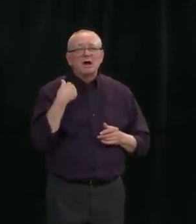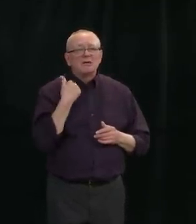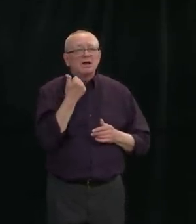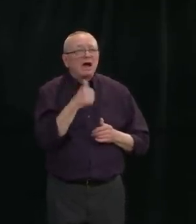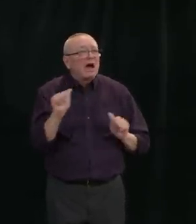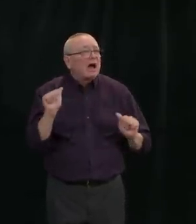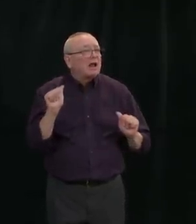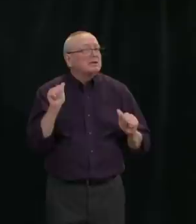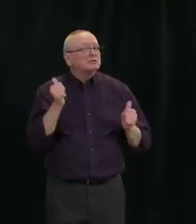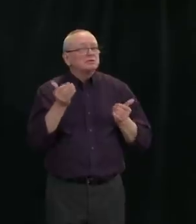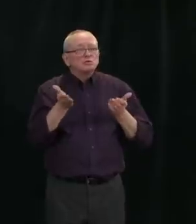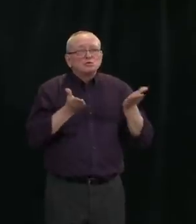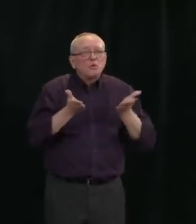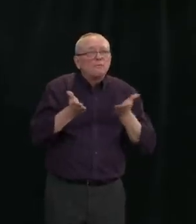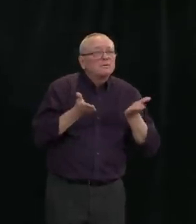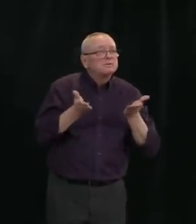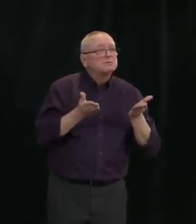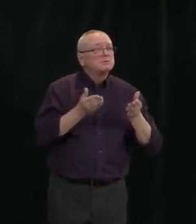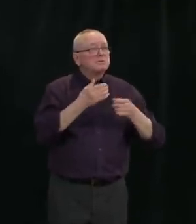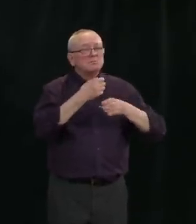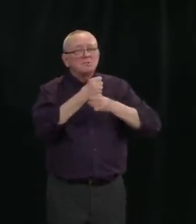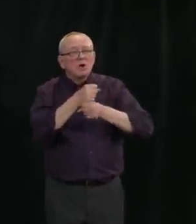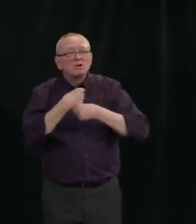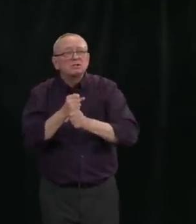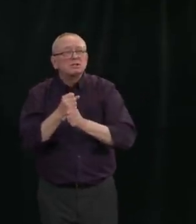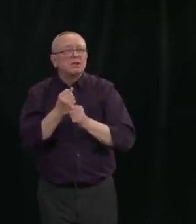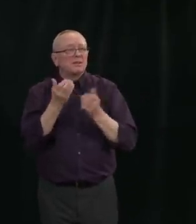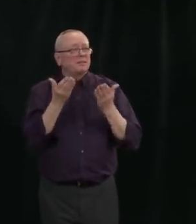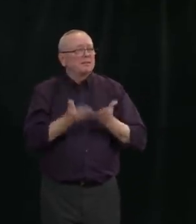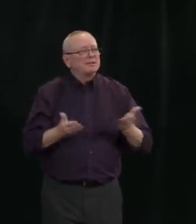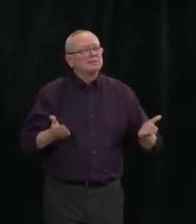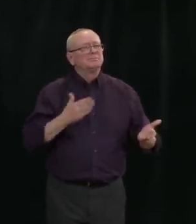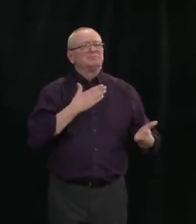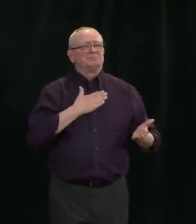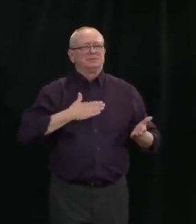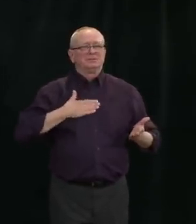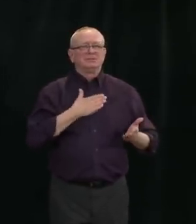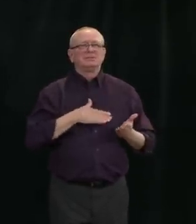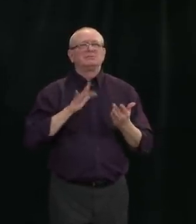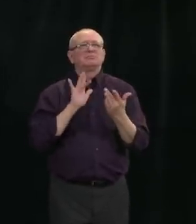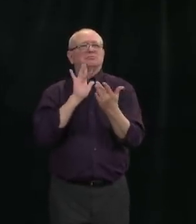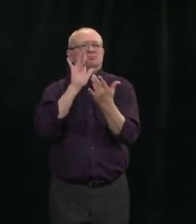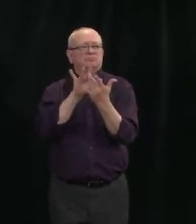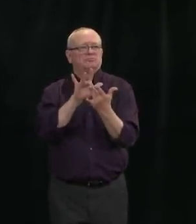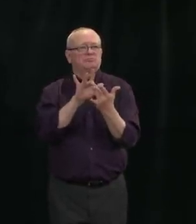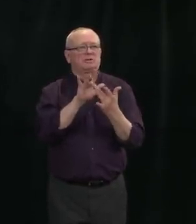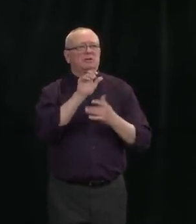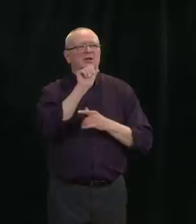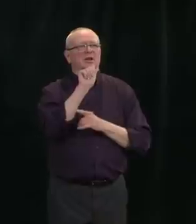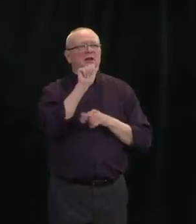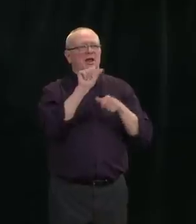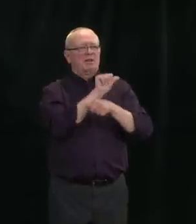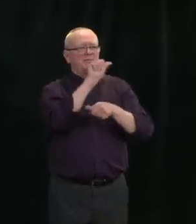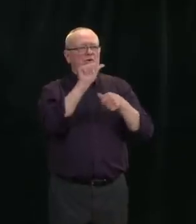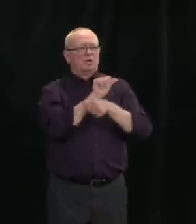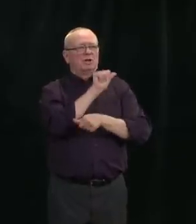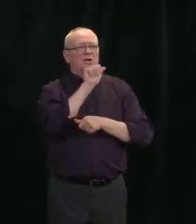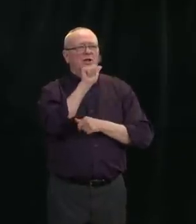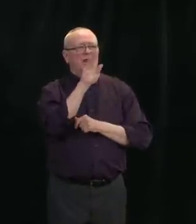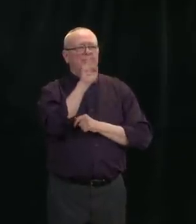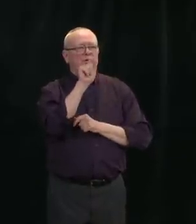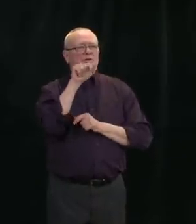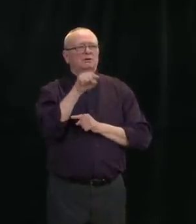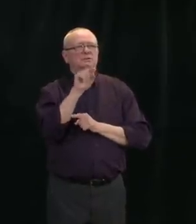we encourage them to visit albera.ca slash COVID-19, and you will find a link to